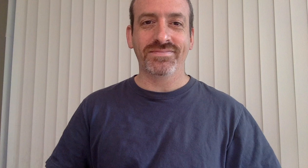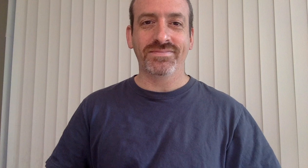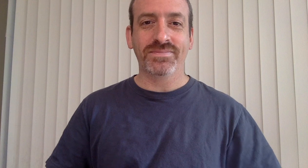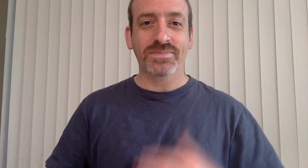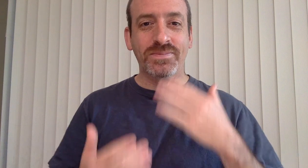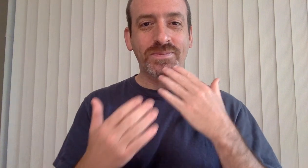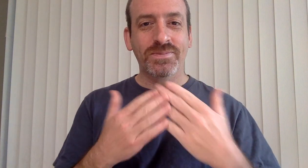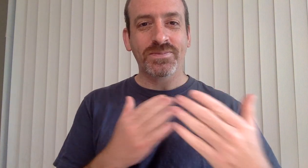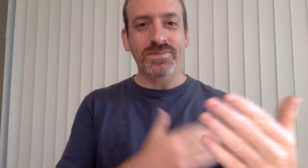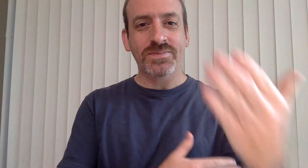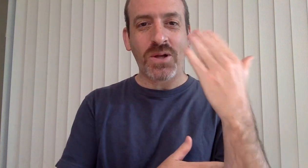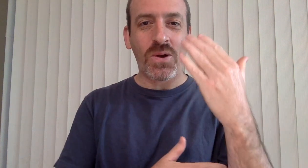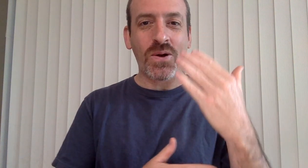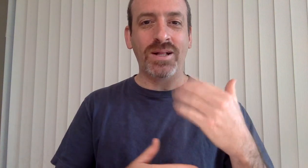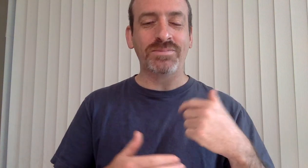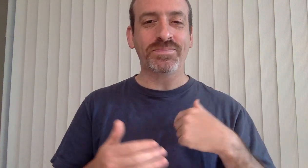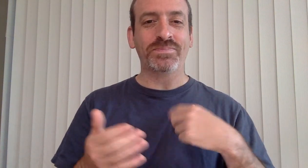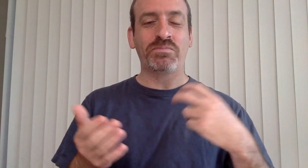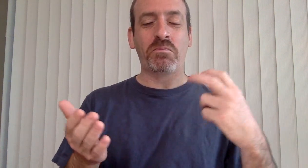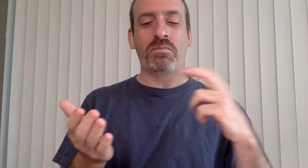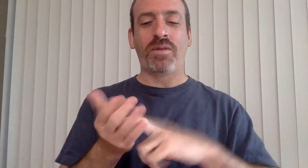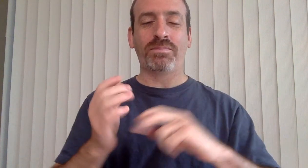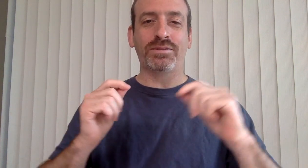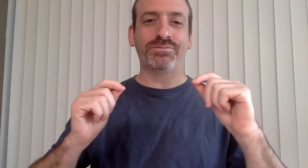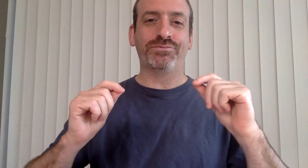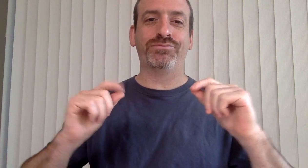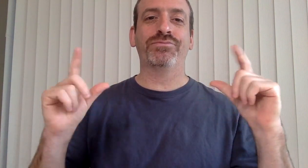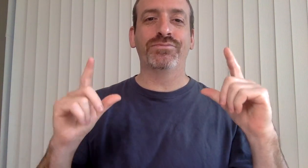Harry, there's something I need to tell you. Get down!